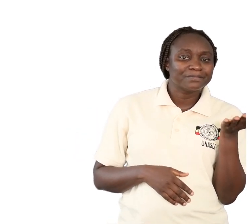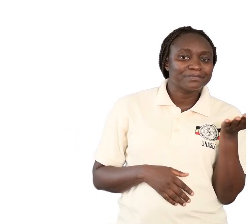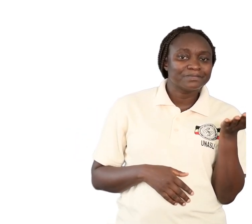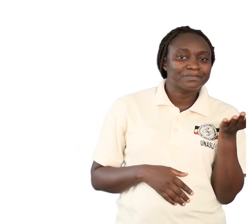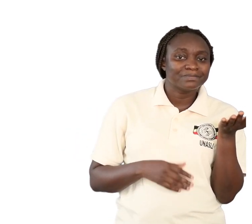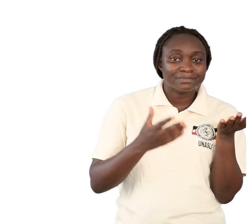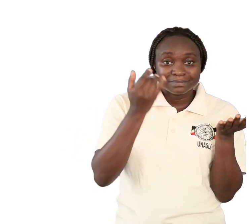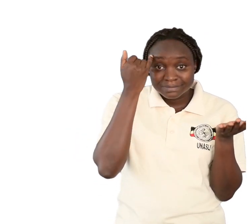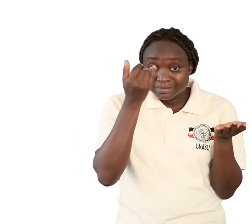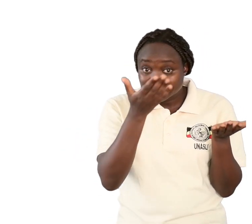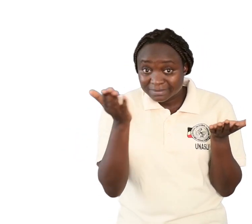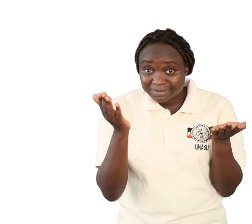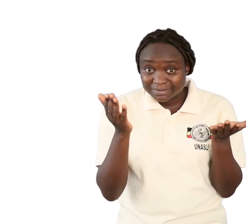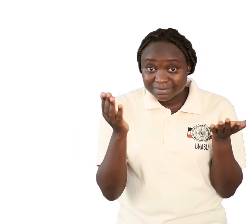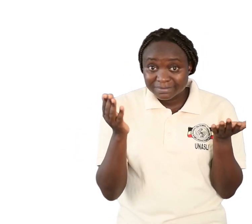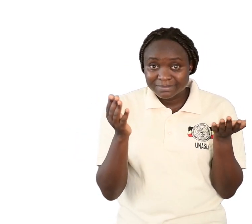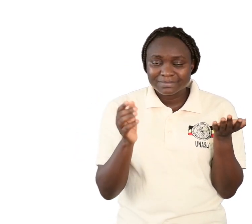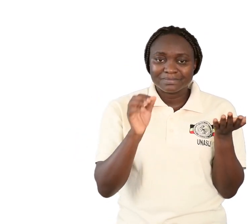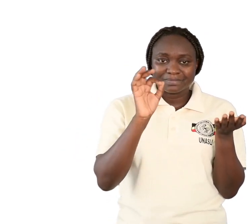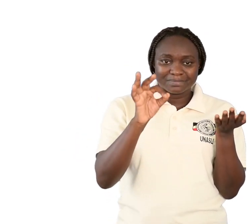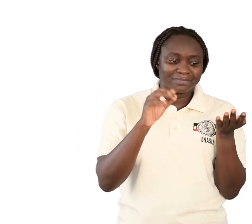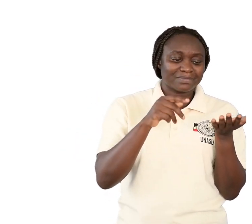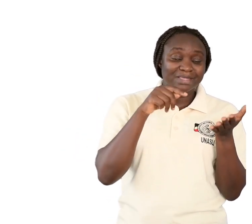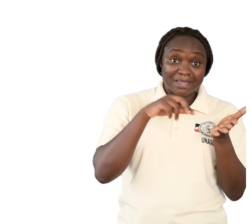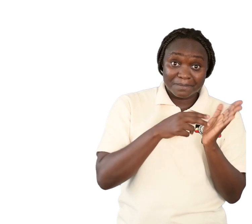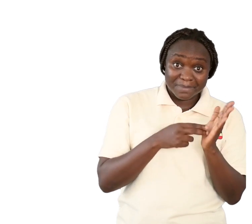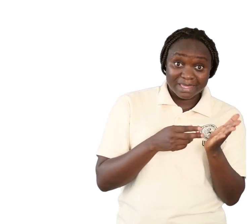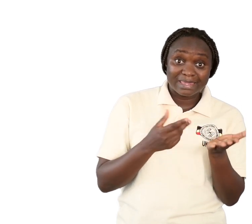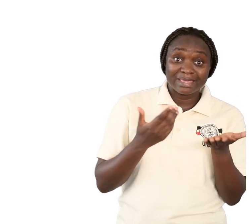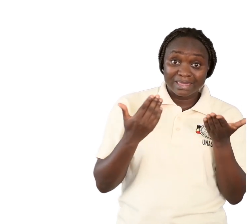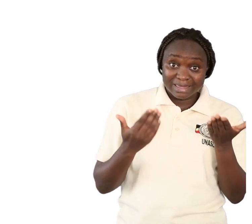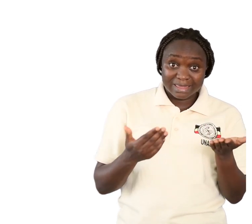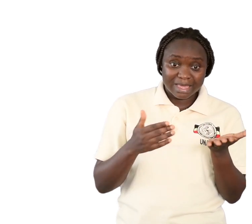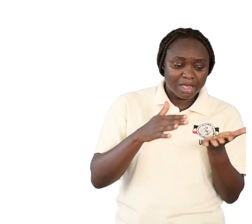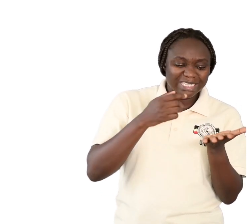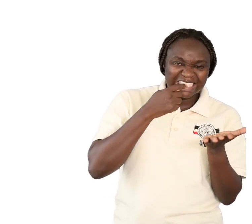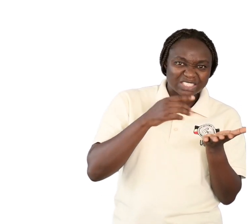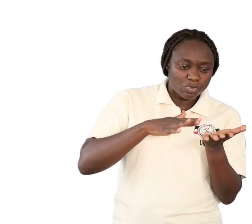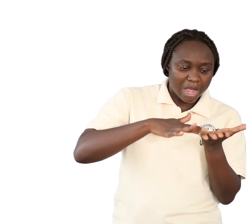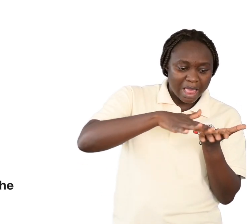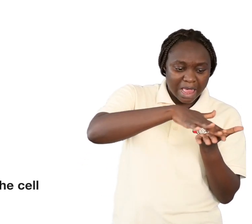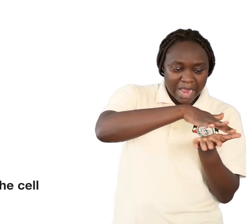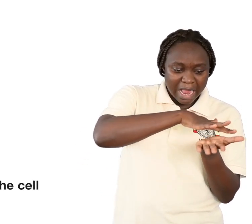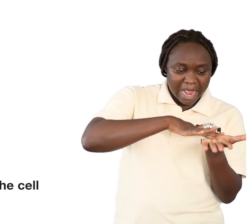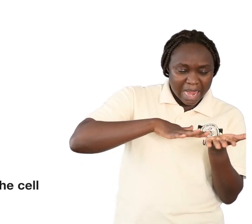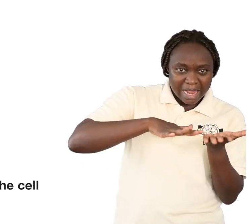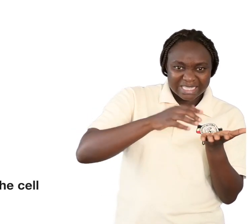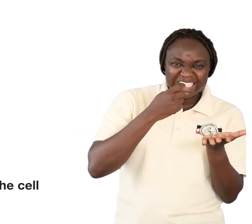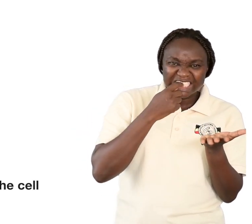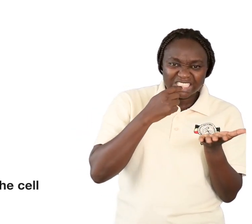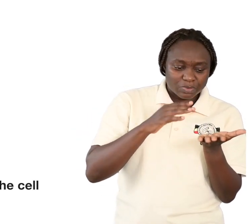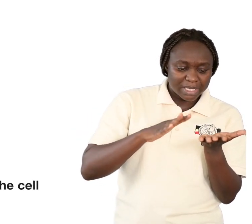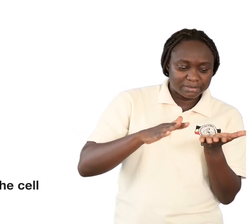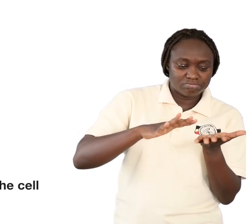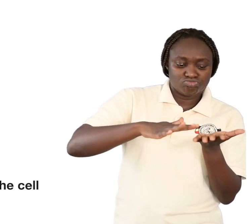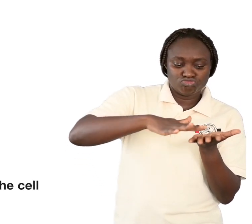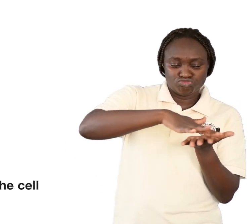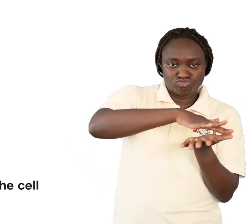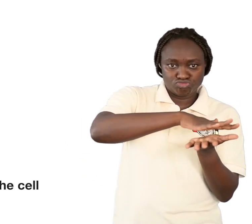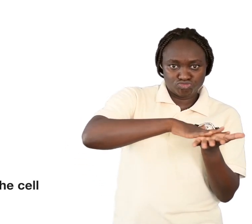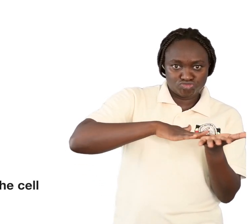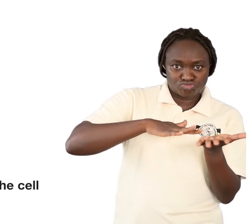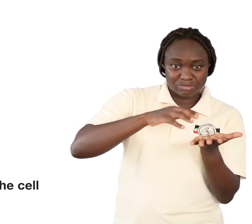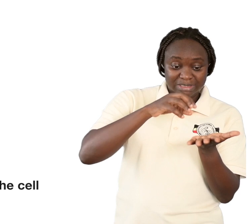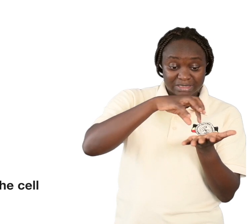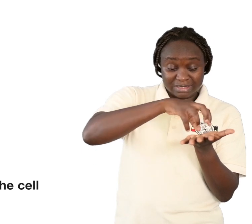Brilliant response. It is the cell membrane. The cell membrane controls